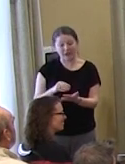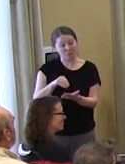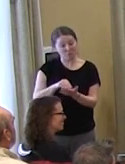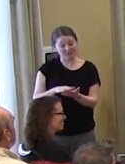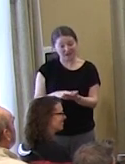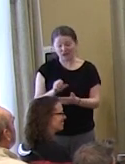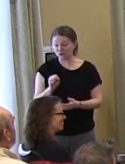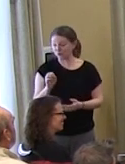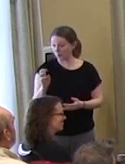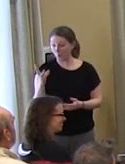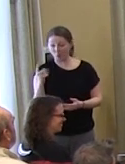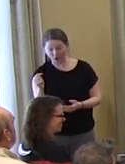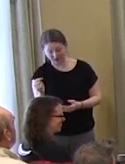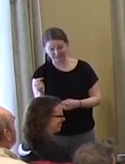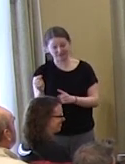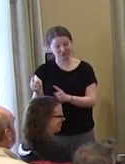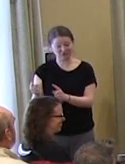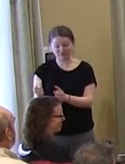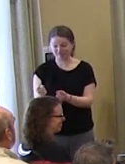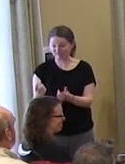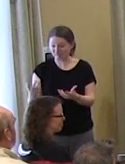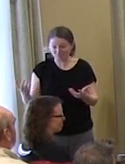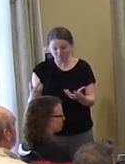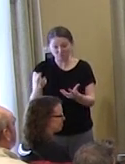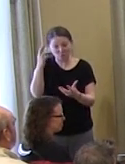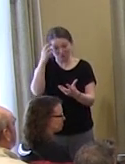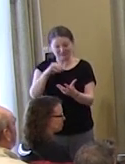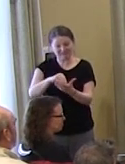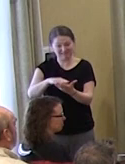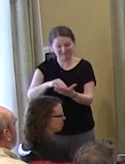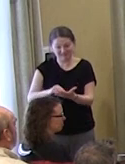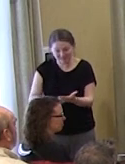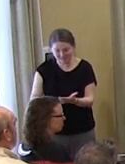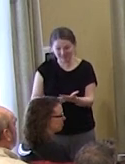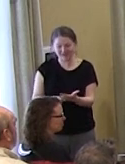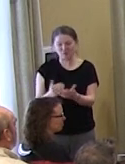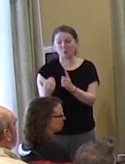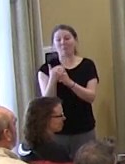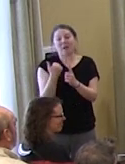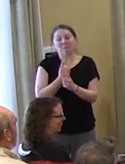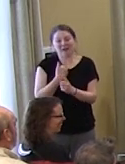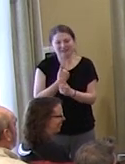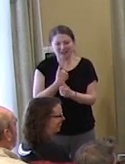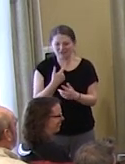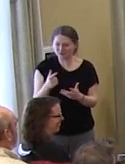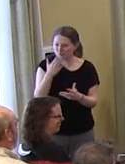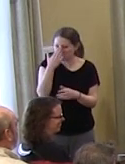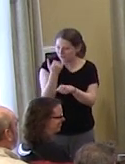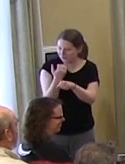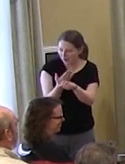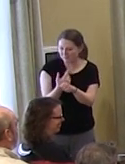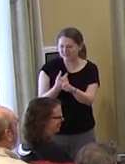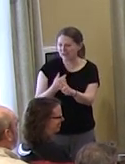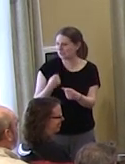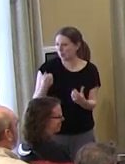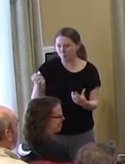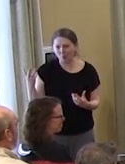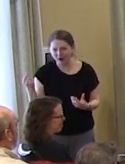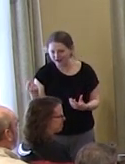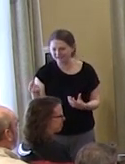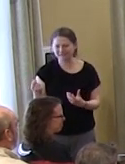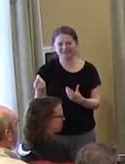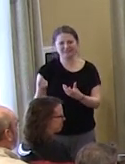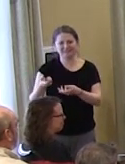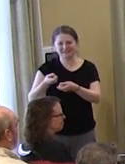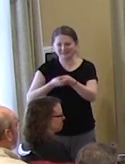I guess she's talking, so what? And I had to scratch it out because she did such a good job of saying the so what. At the end of my lectures, I always put